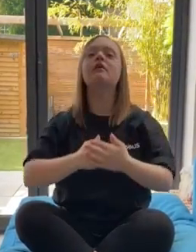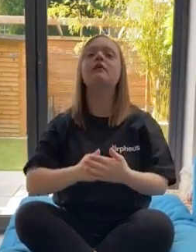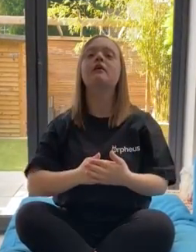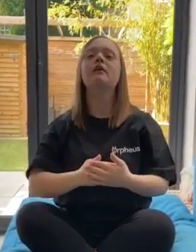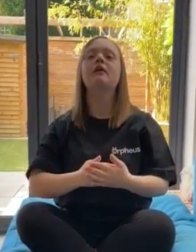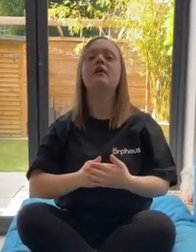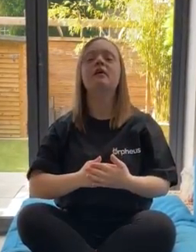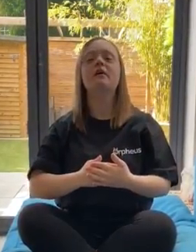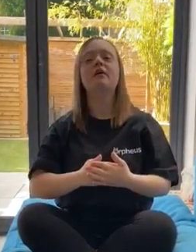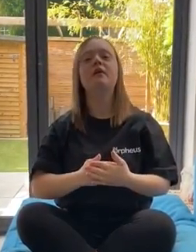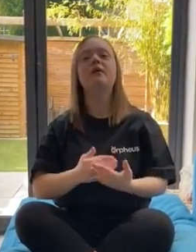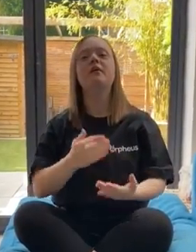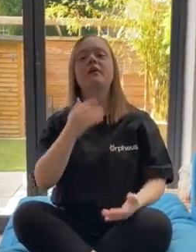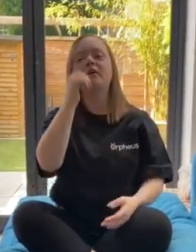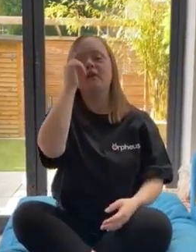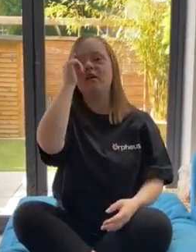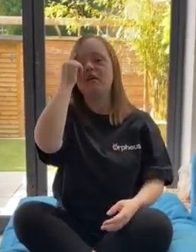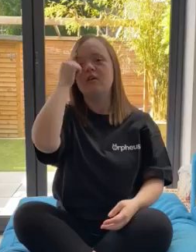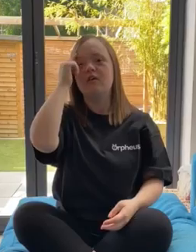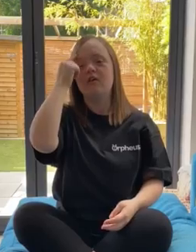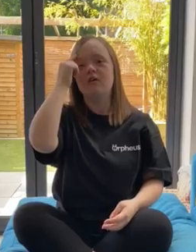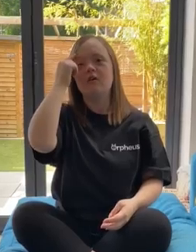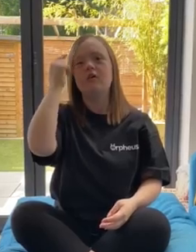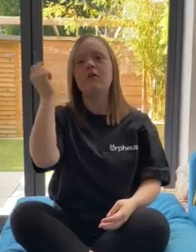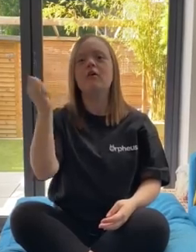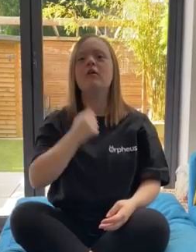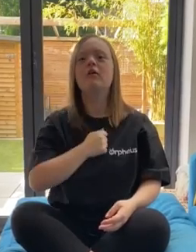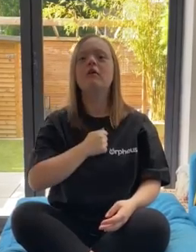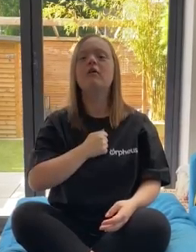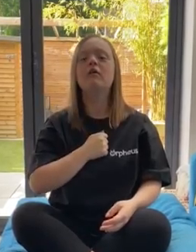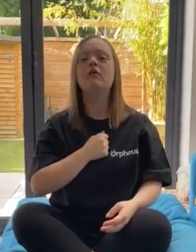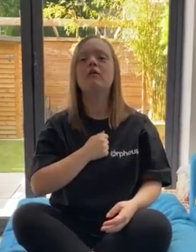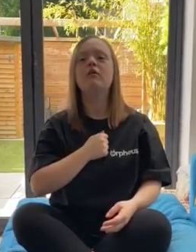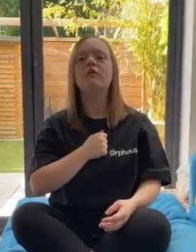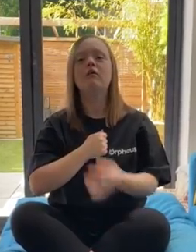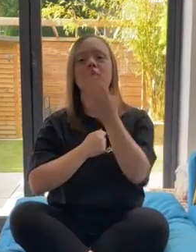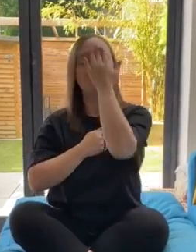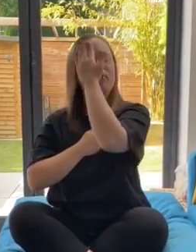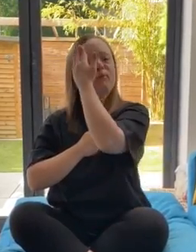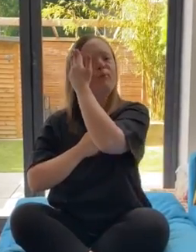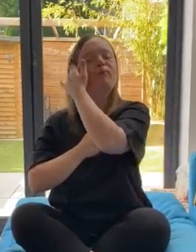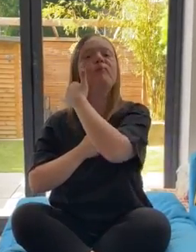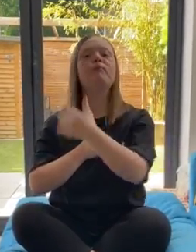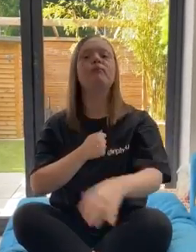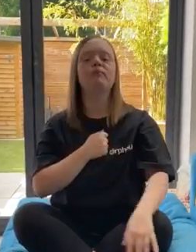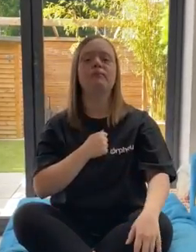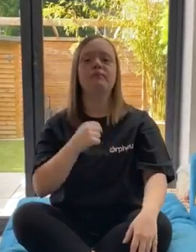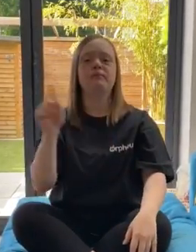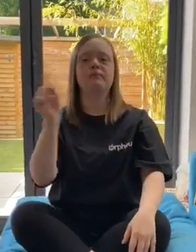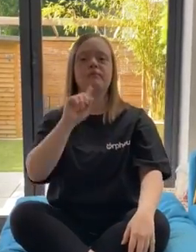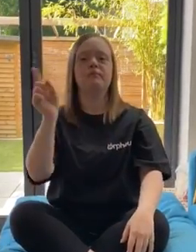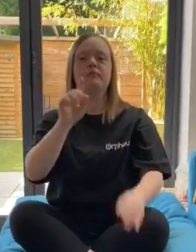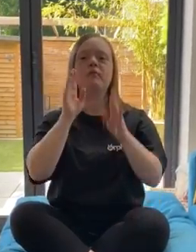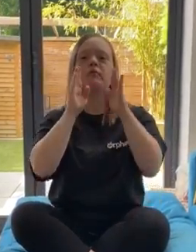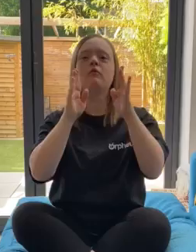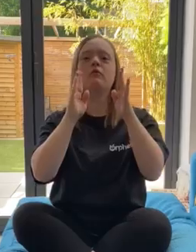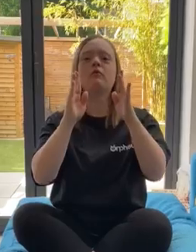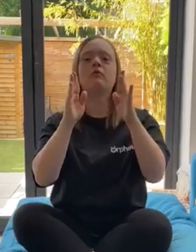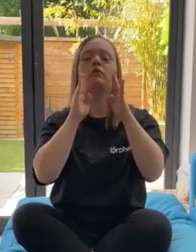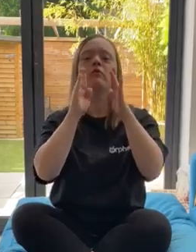night, and I think to myself, what a wonderful